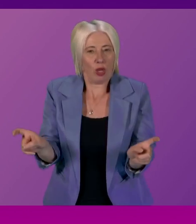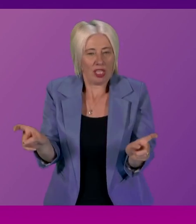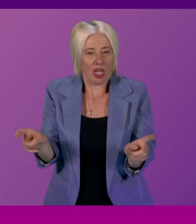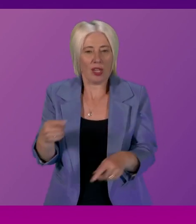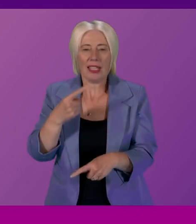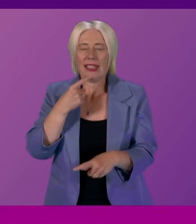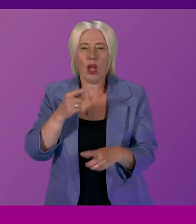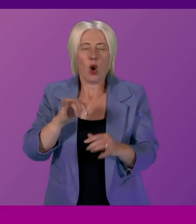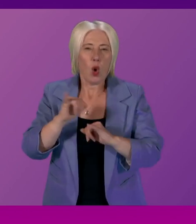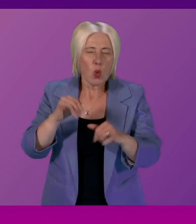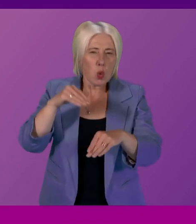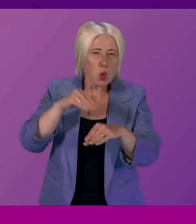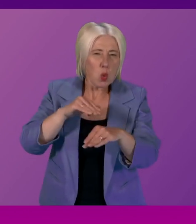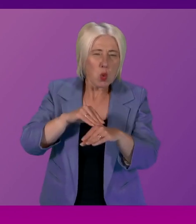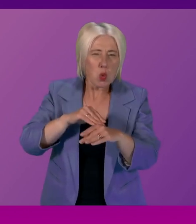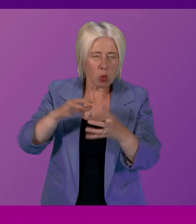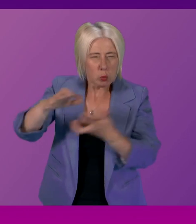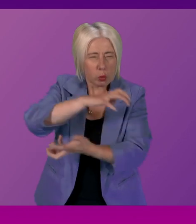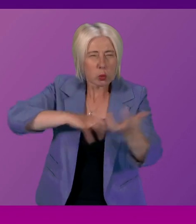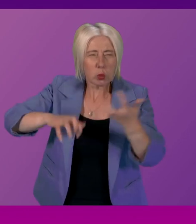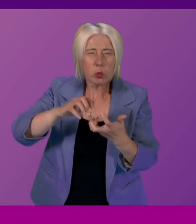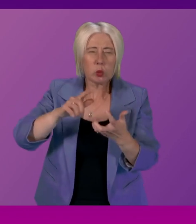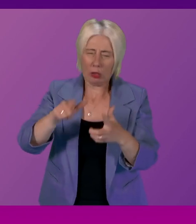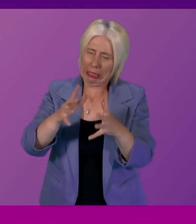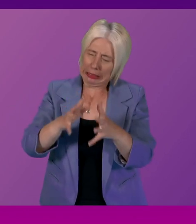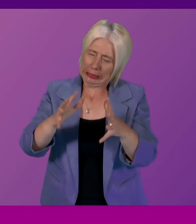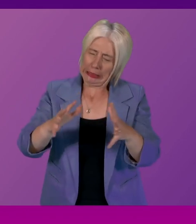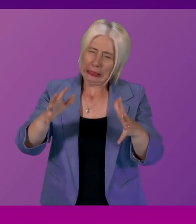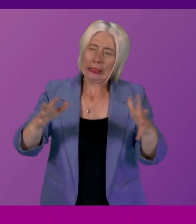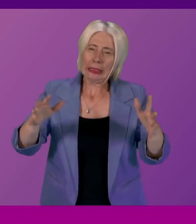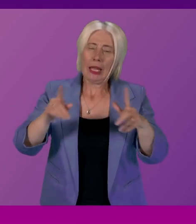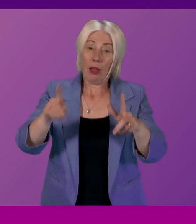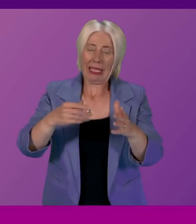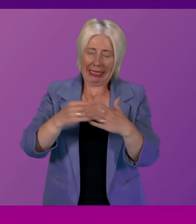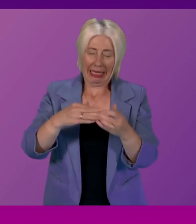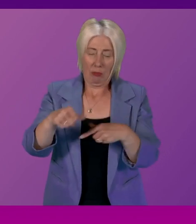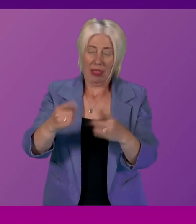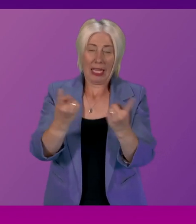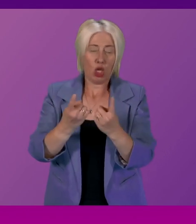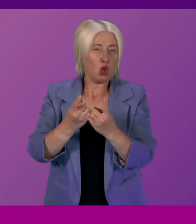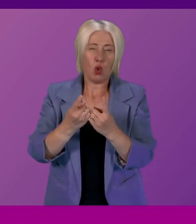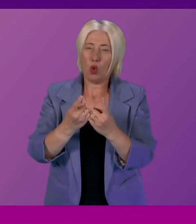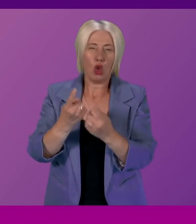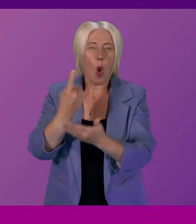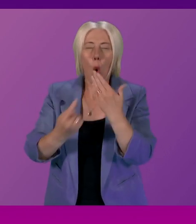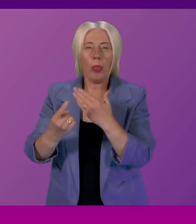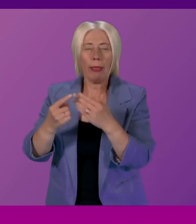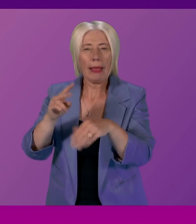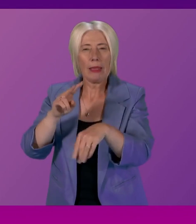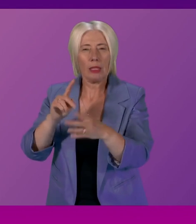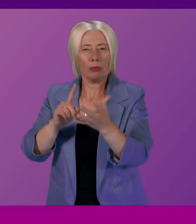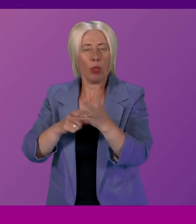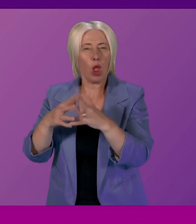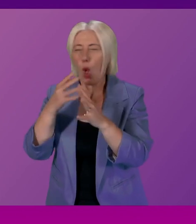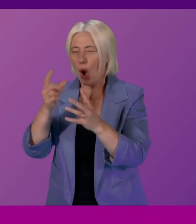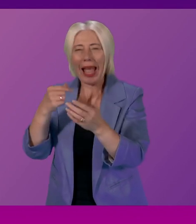complexity and severity of offending continues to grow and that tackling this issue goes beyond just one of law enforcement and this